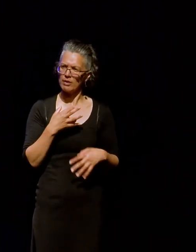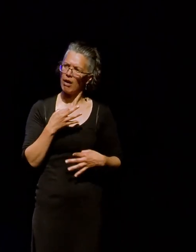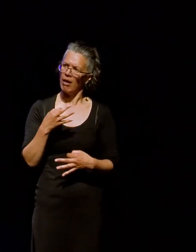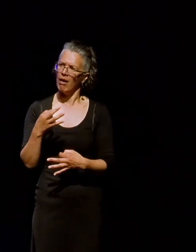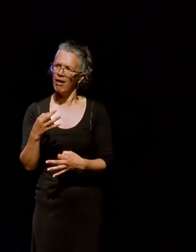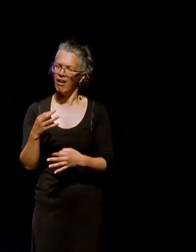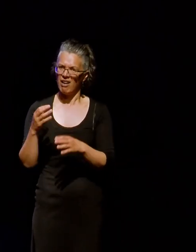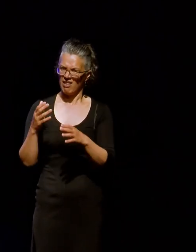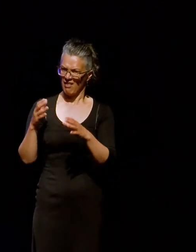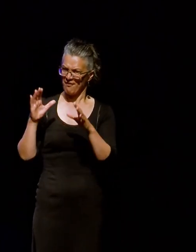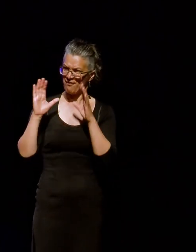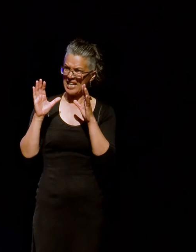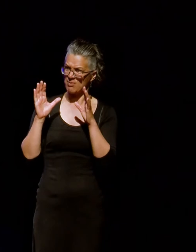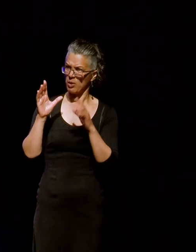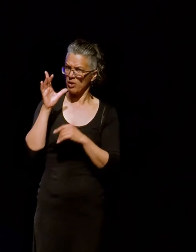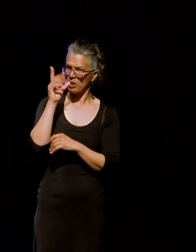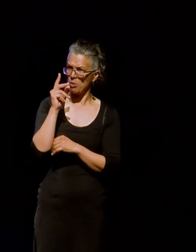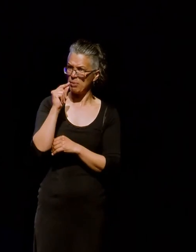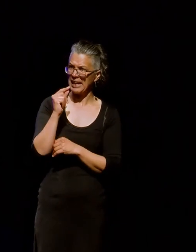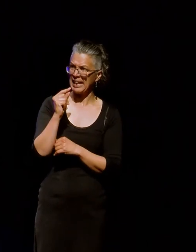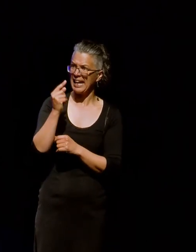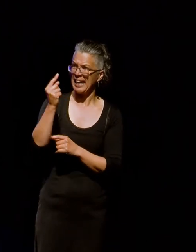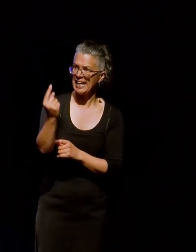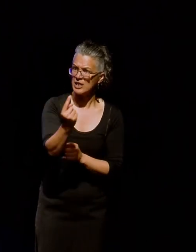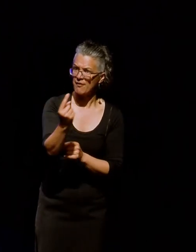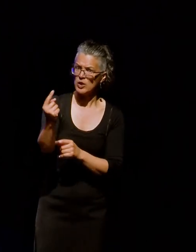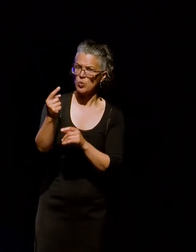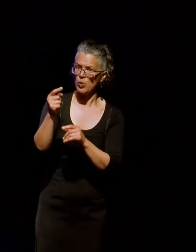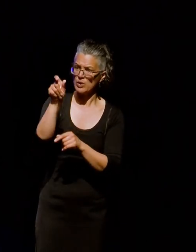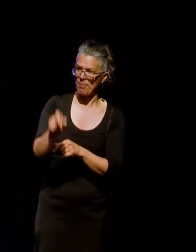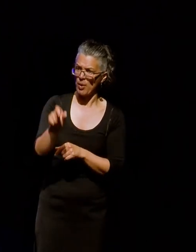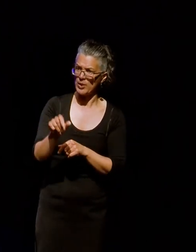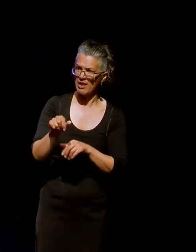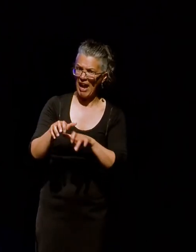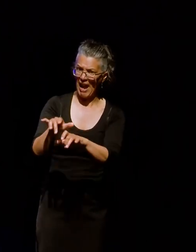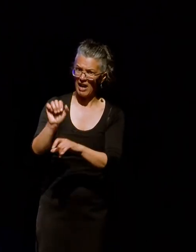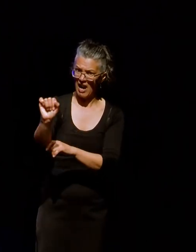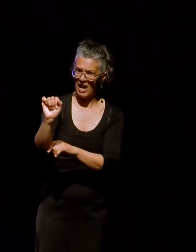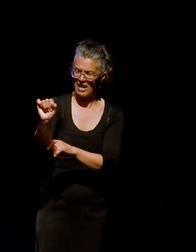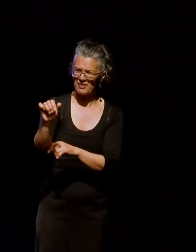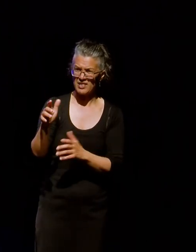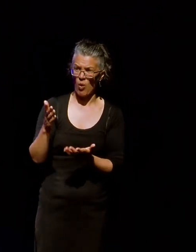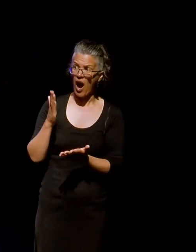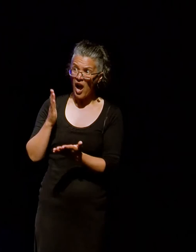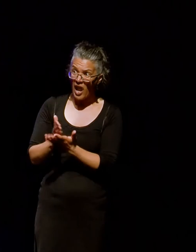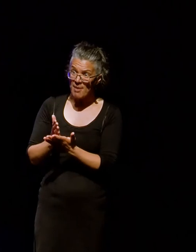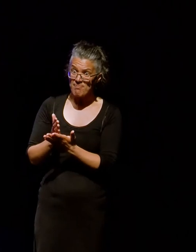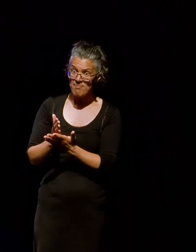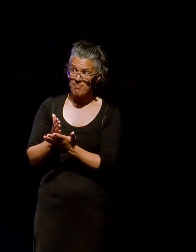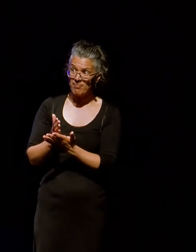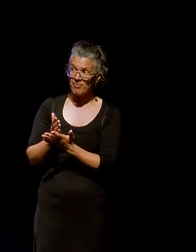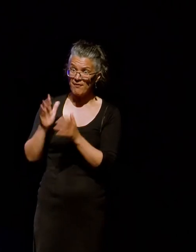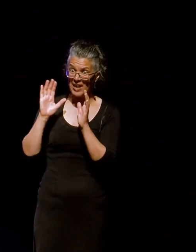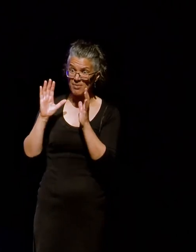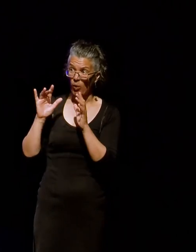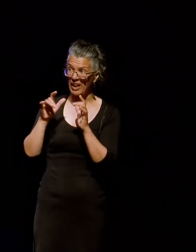Facebook could be, um, an individual's personal digital archive. So to what extent was Facebook this digital archive? Was this just